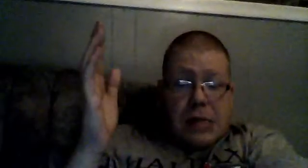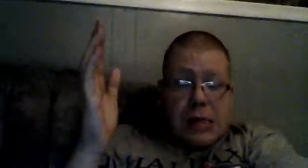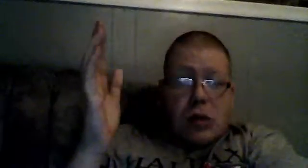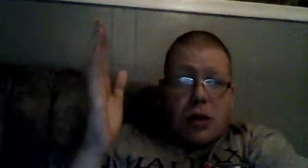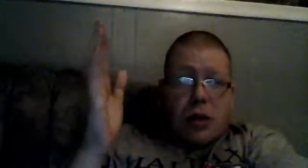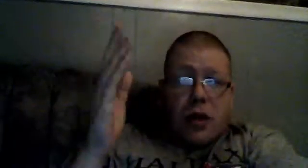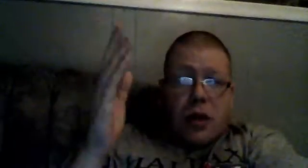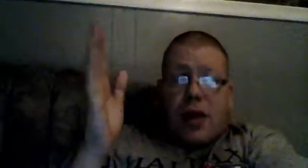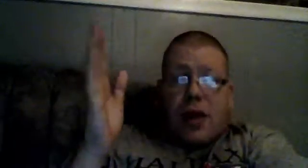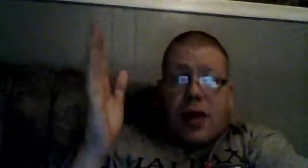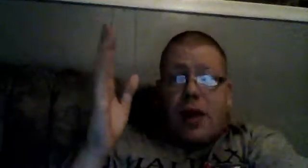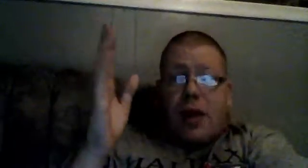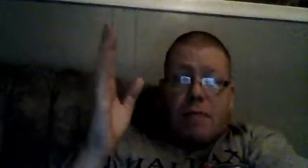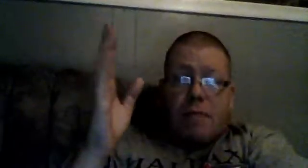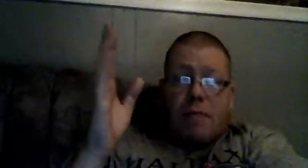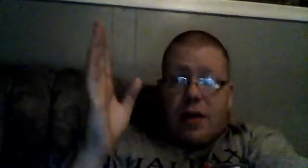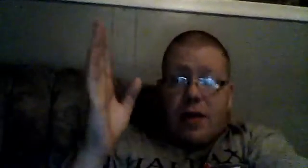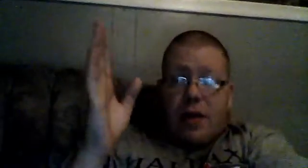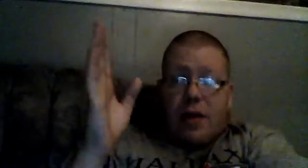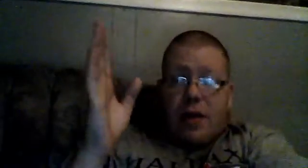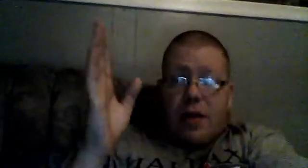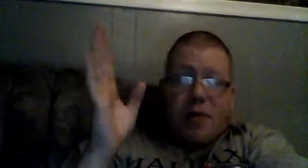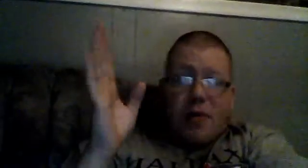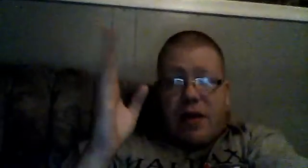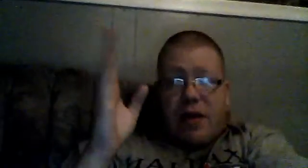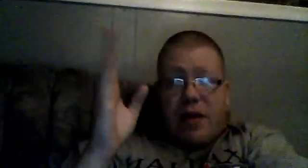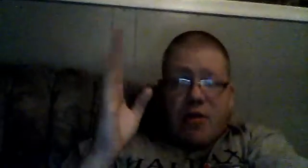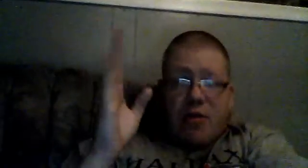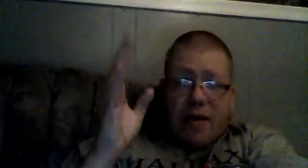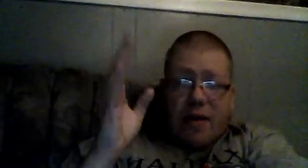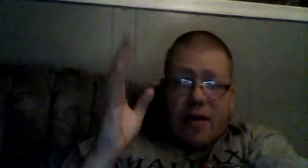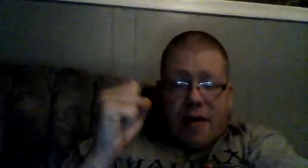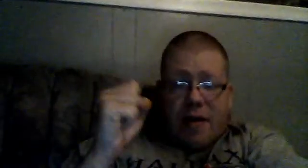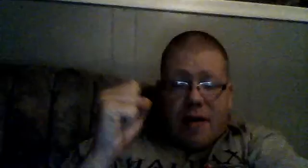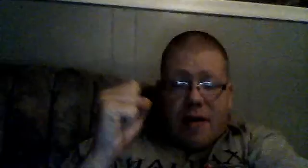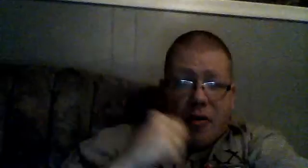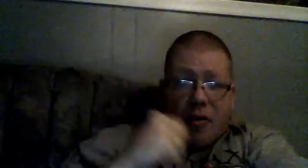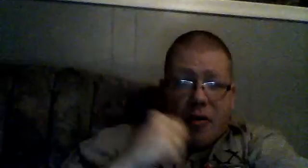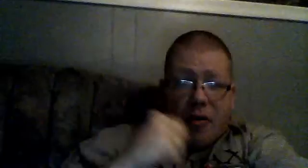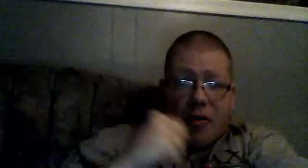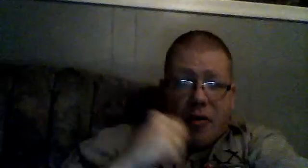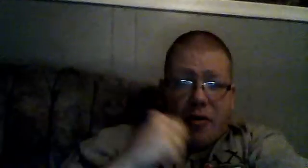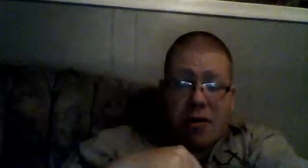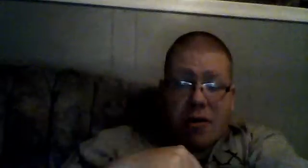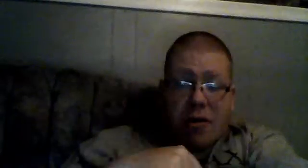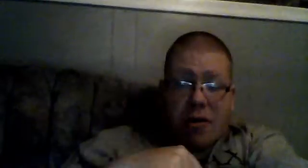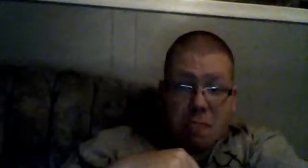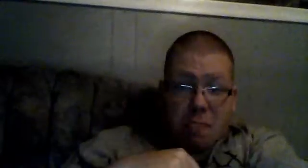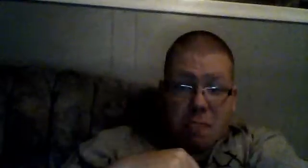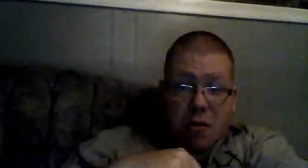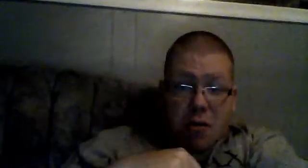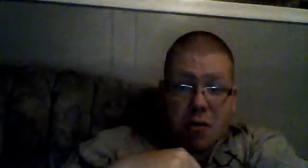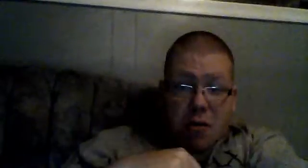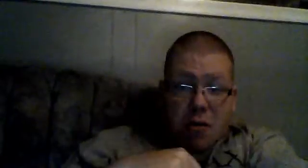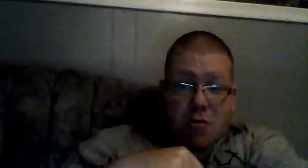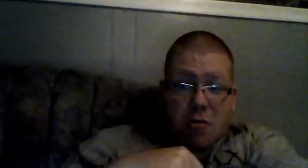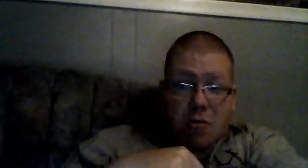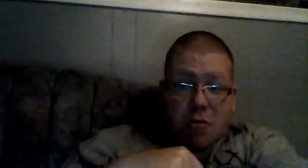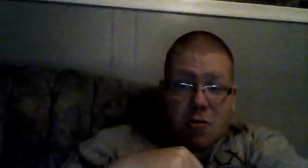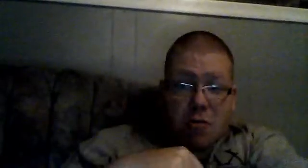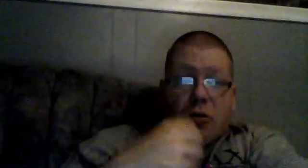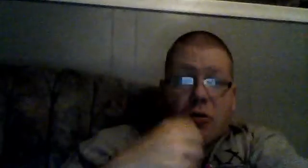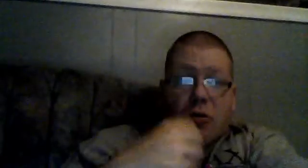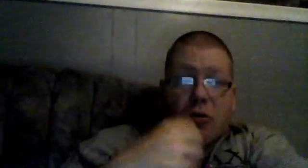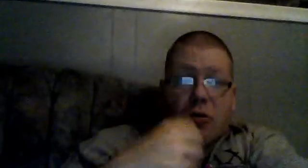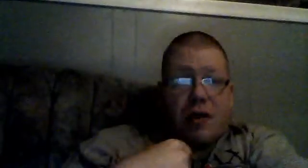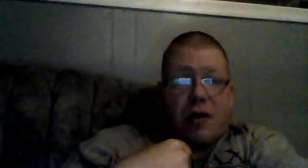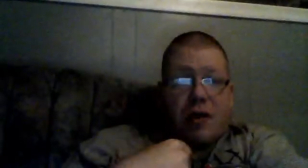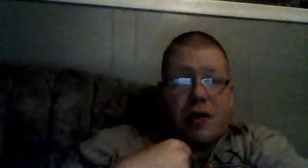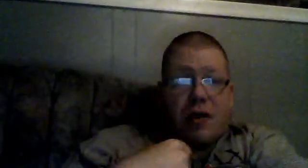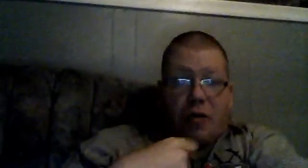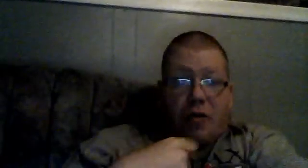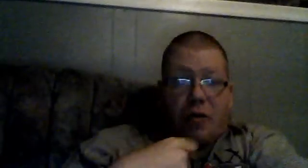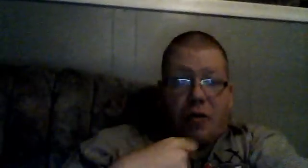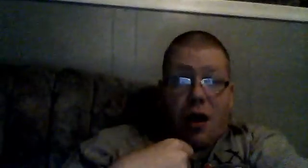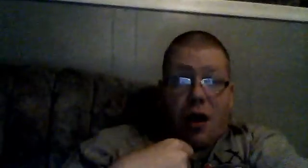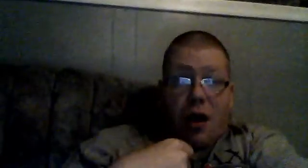the, the celebrity TV shows are, doing that, they're not, reality, reality, if you want reality,